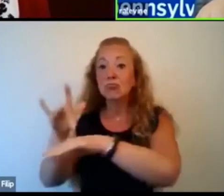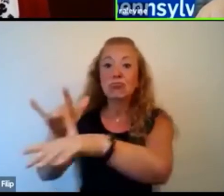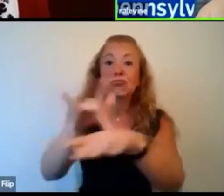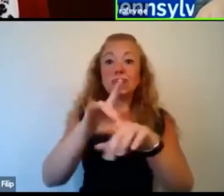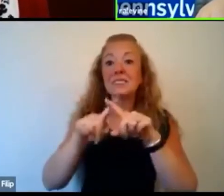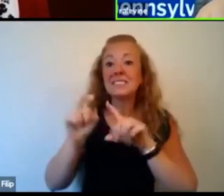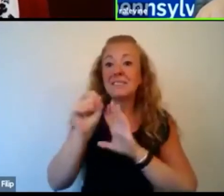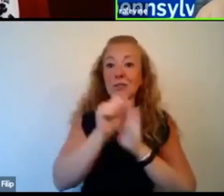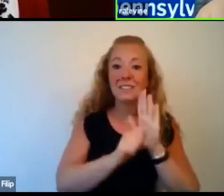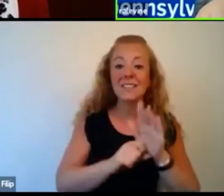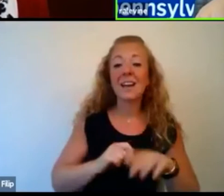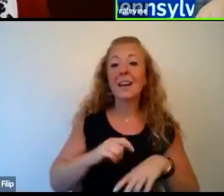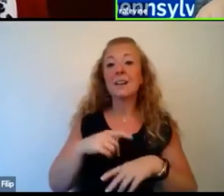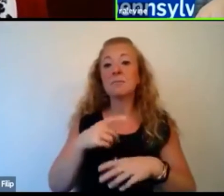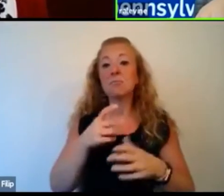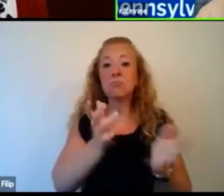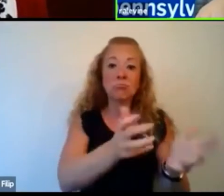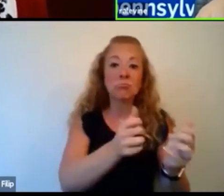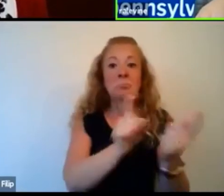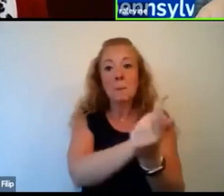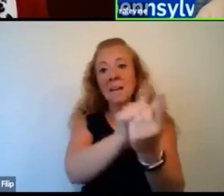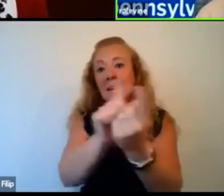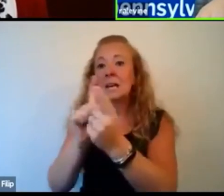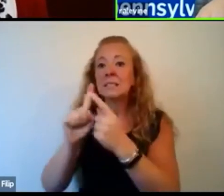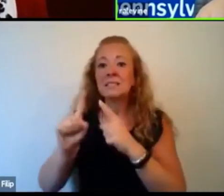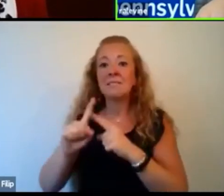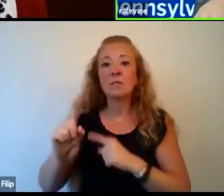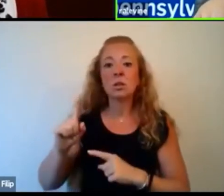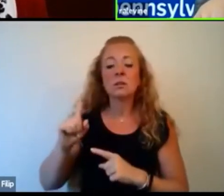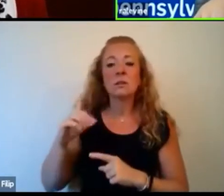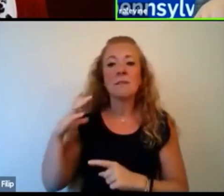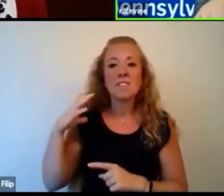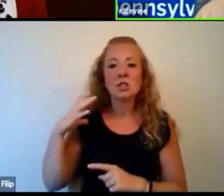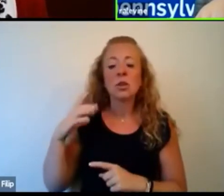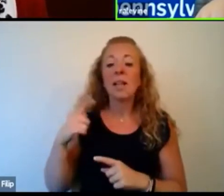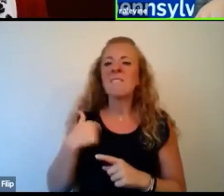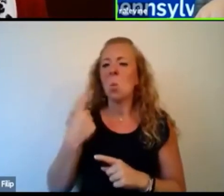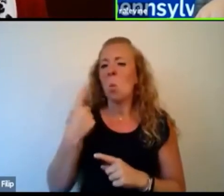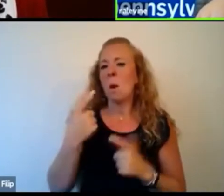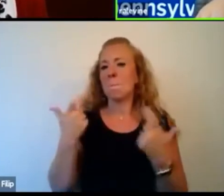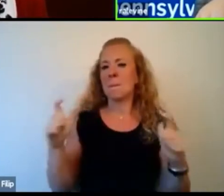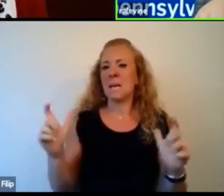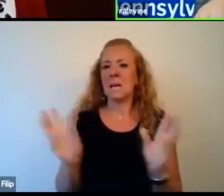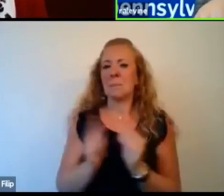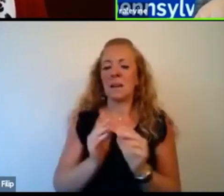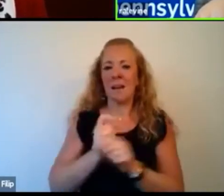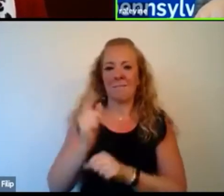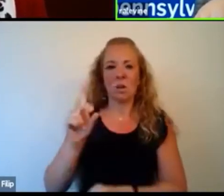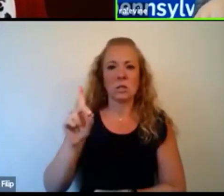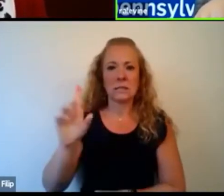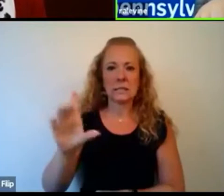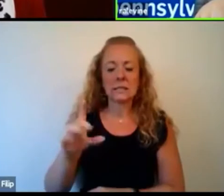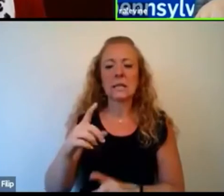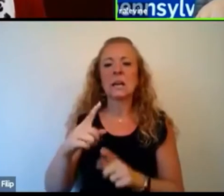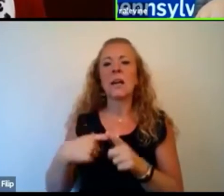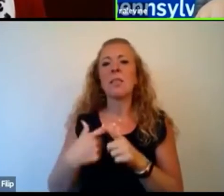many of the states and to visit with many of the state health officials. We have like one big annual meeting a year in Washington and then other